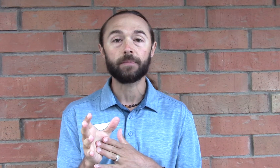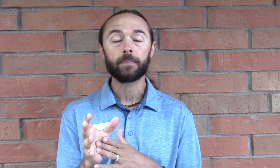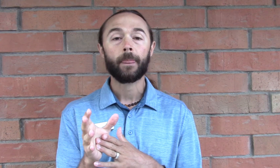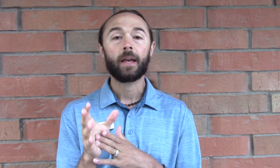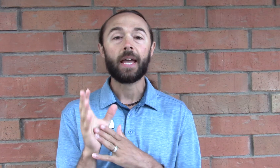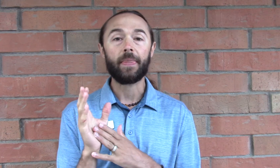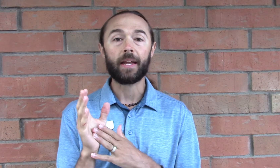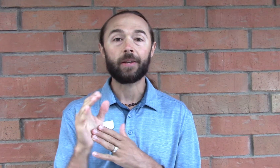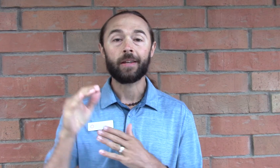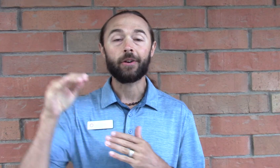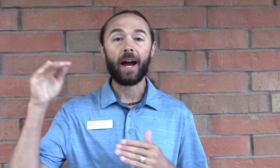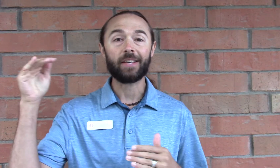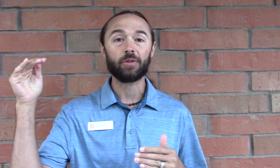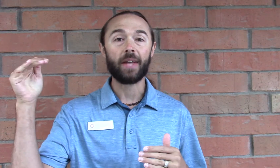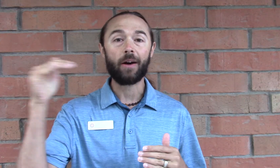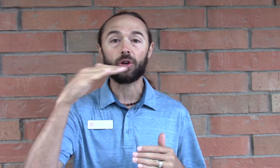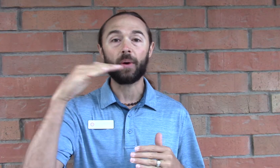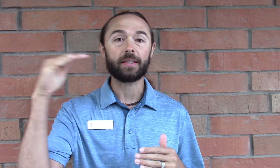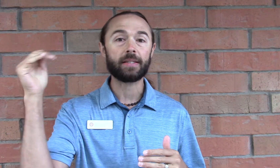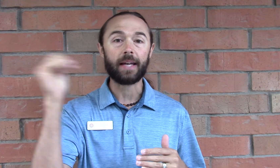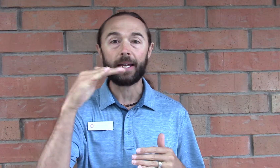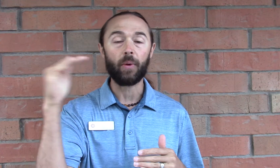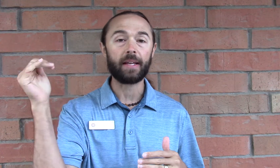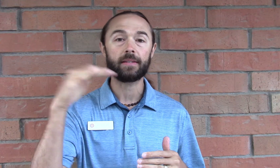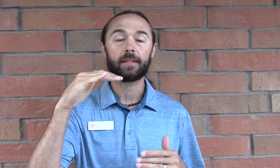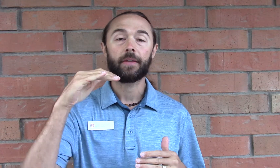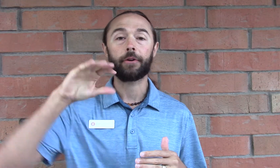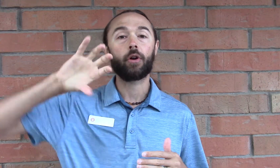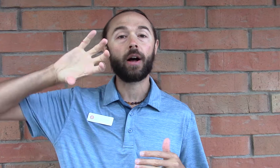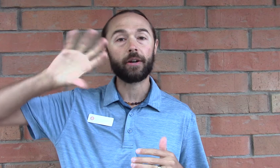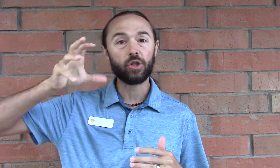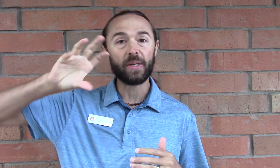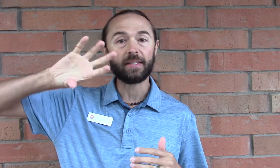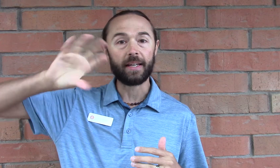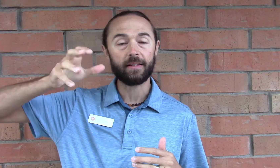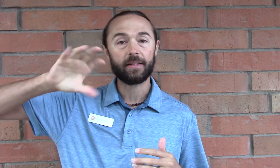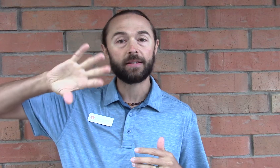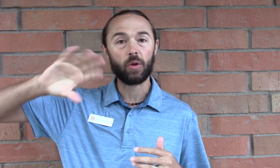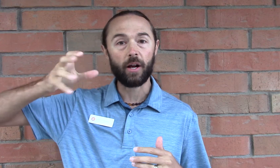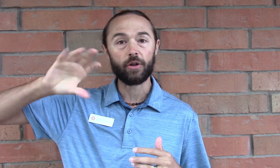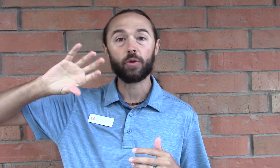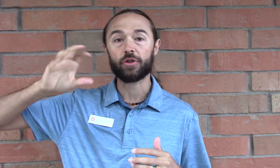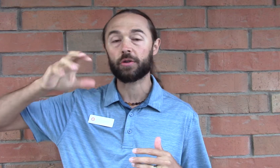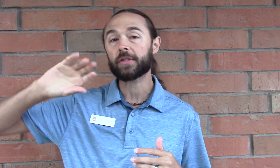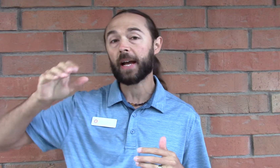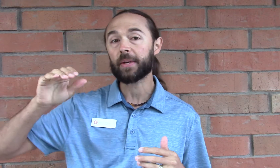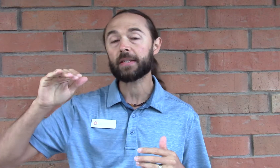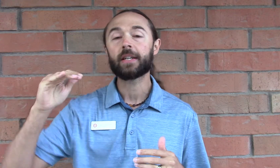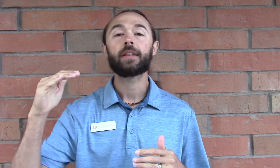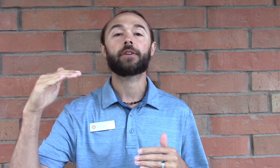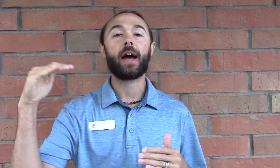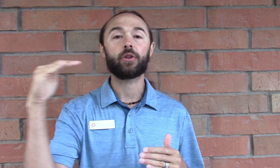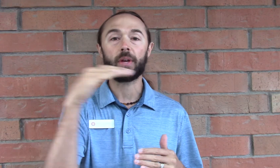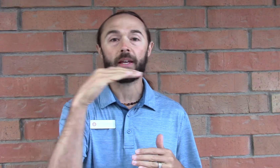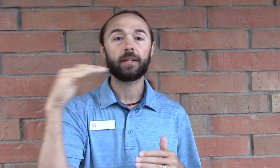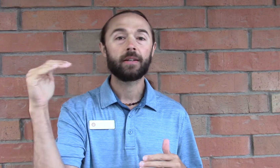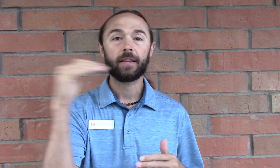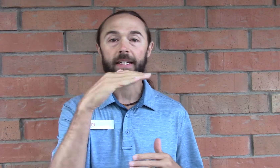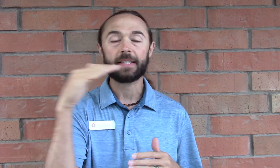and then your eyes are now going sideways. They're no longer twisting. It's no longer torsional nystagmus. They're now doing like a side